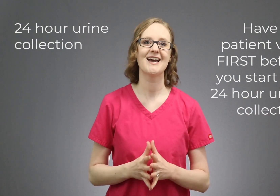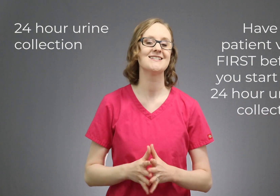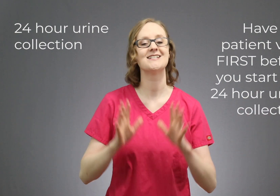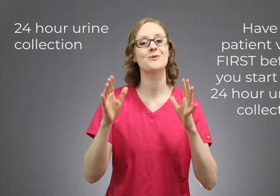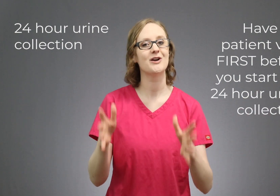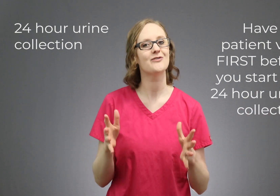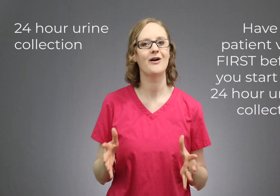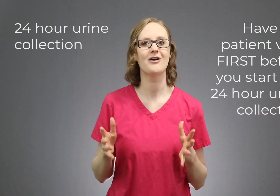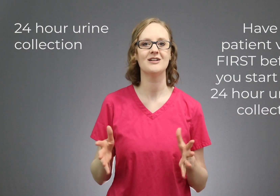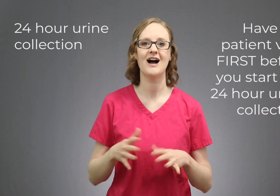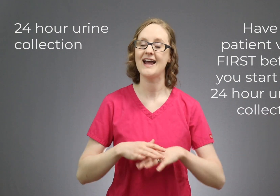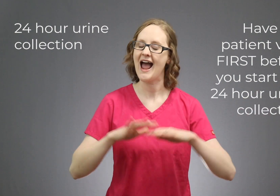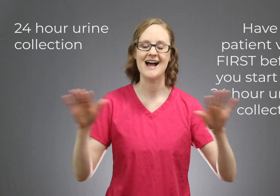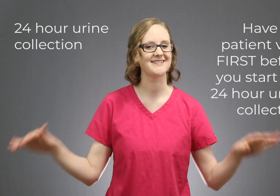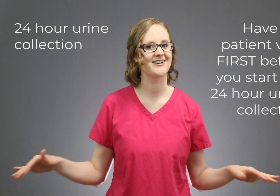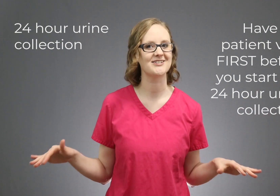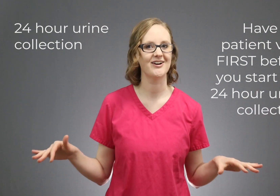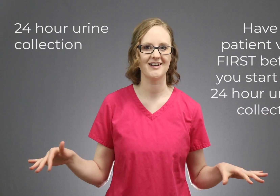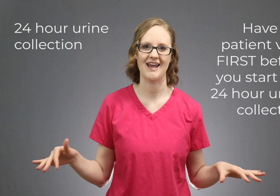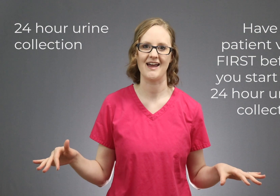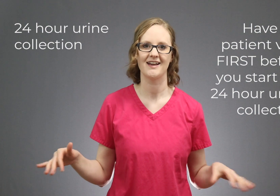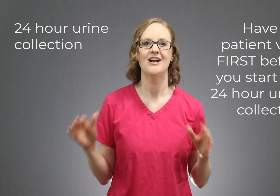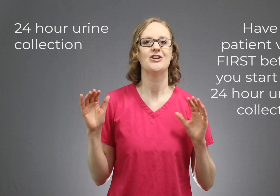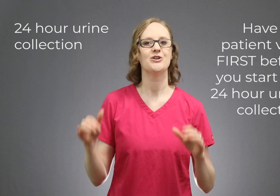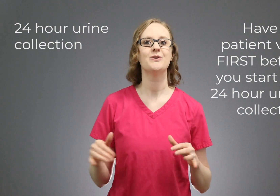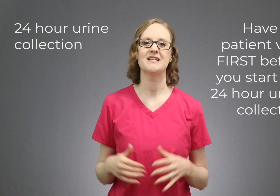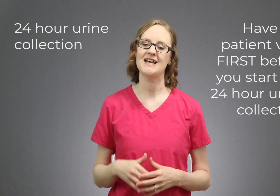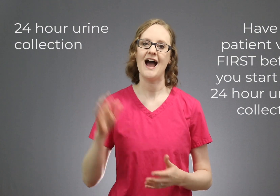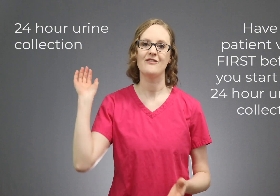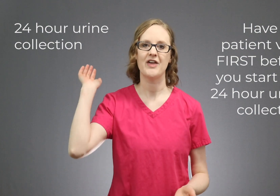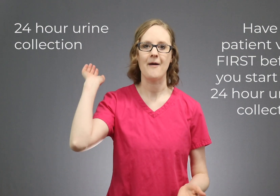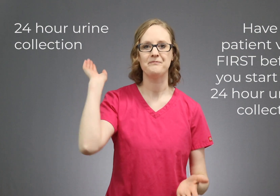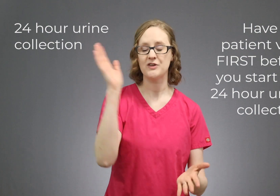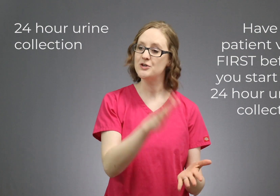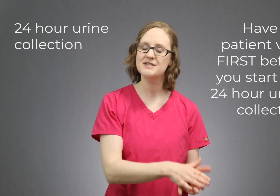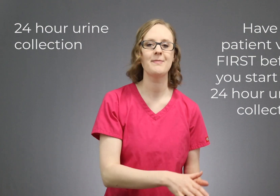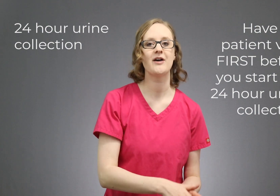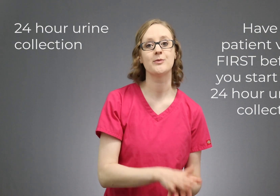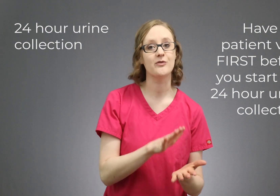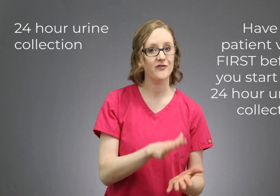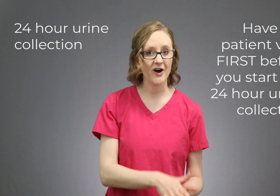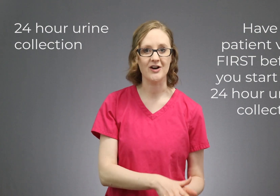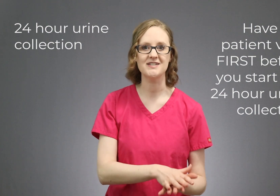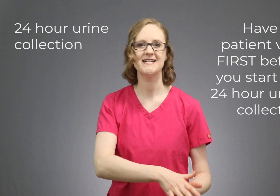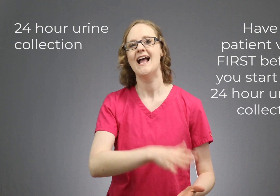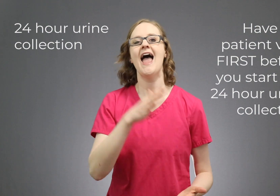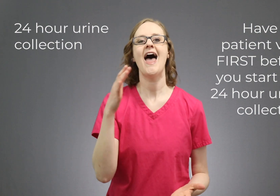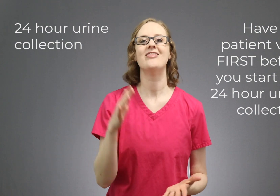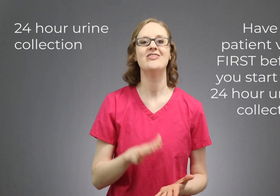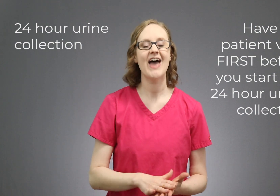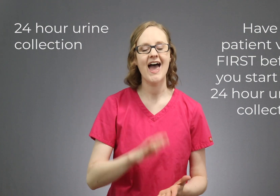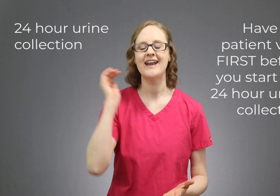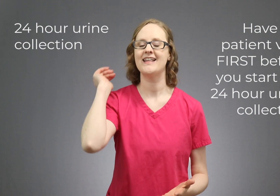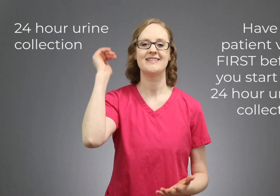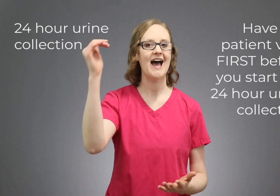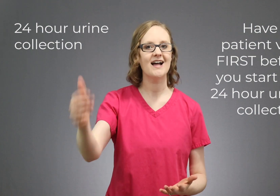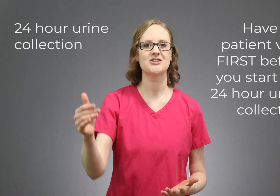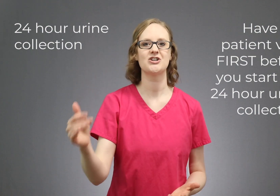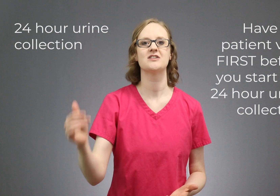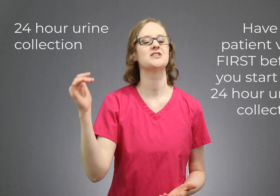because the 24 hour clock has not started yet. You will need to have them use the bathroom first, and then that starts